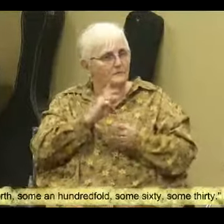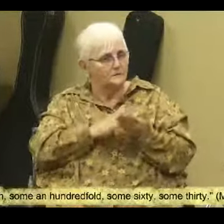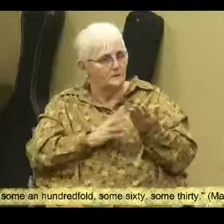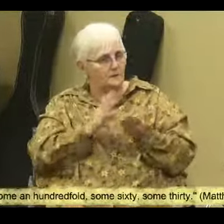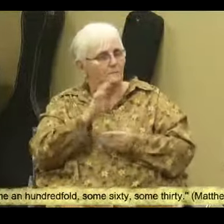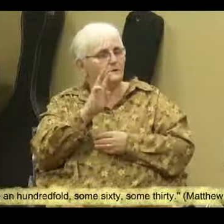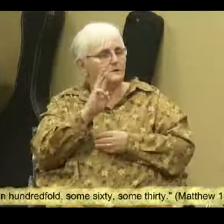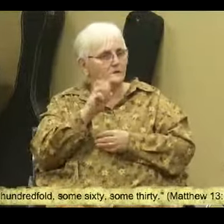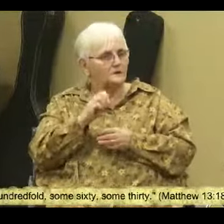thirty.